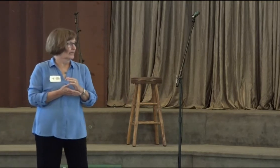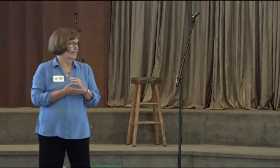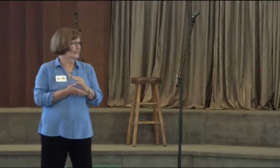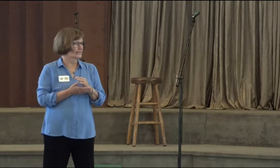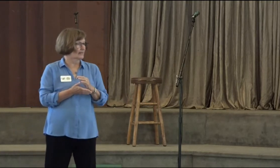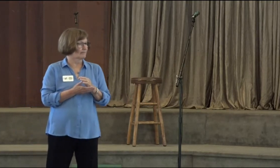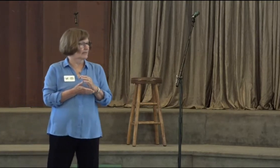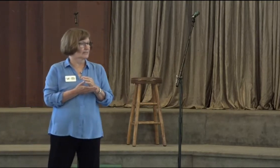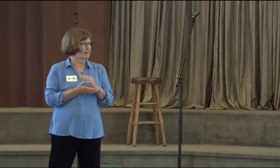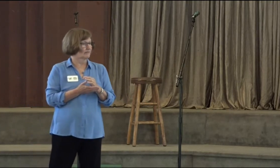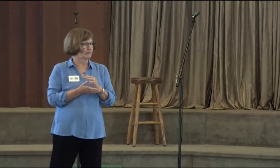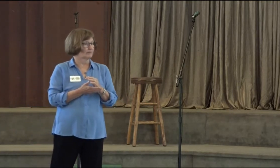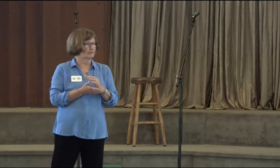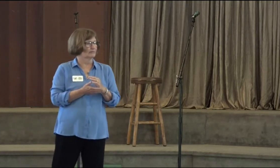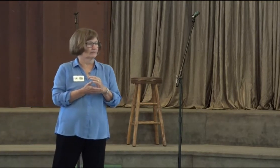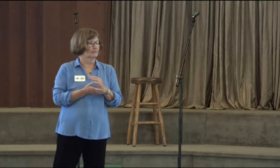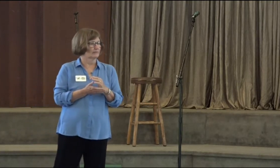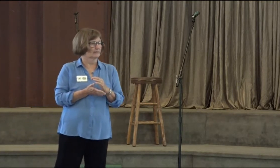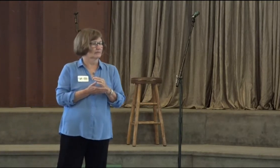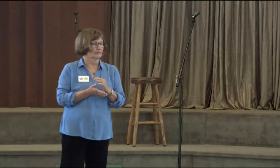and accept myself.